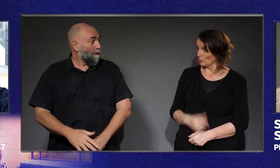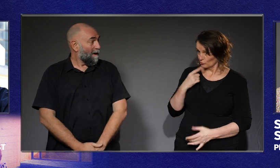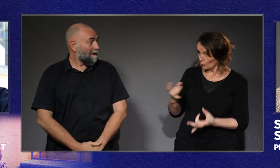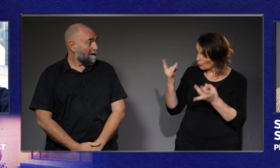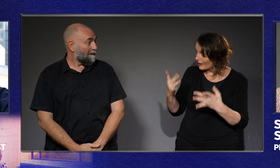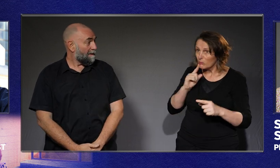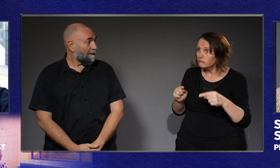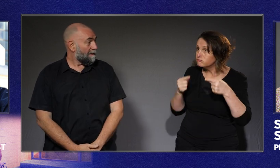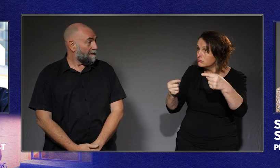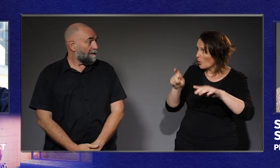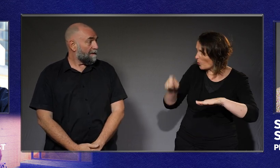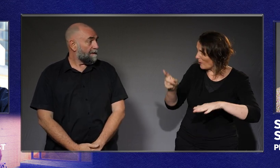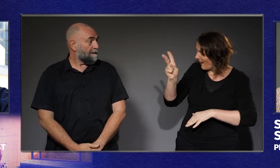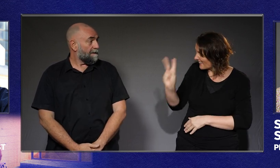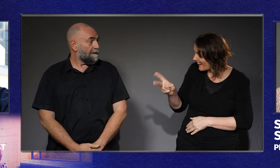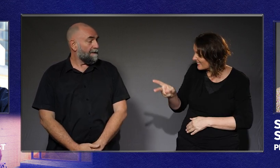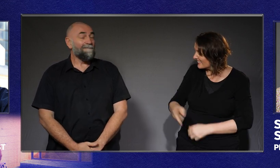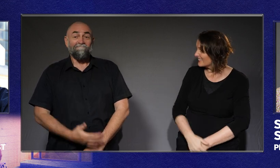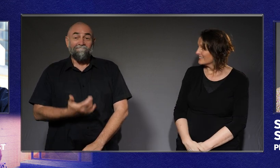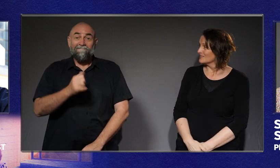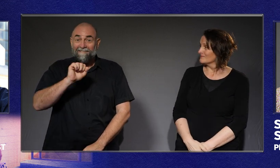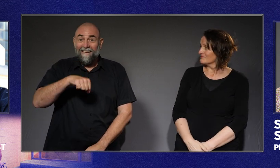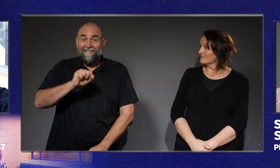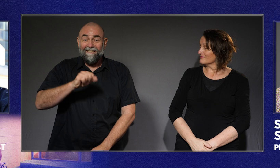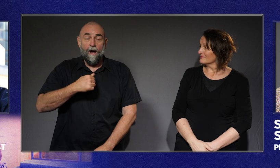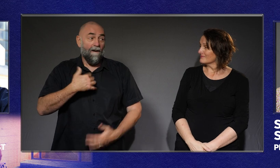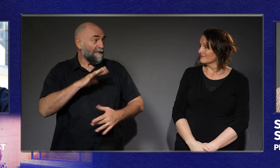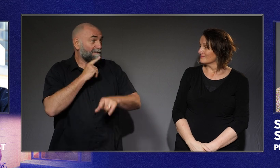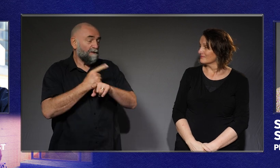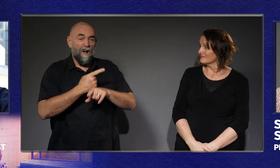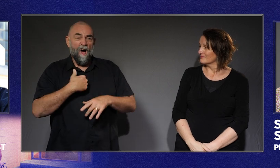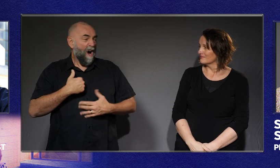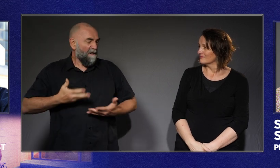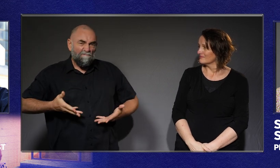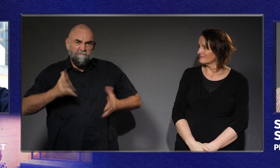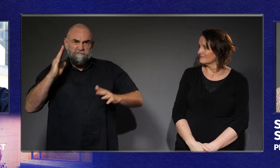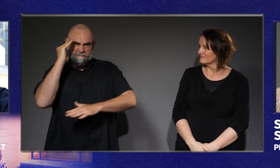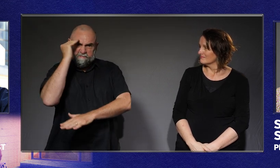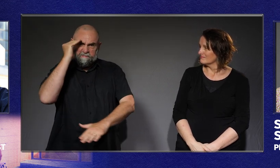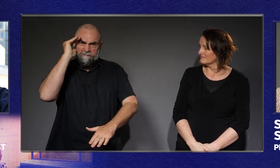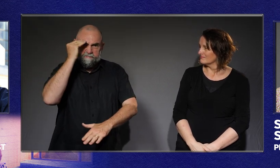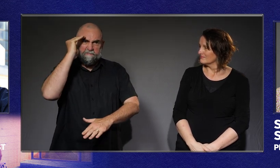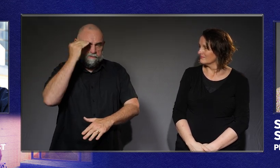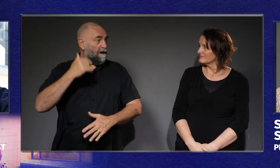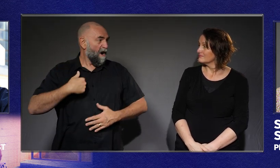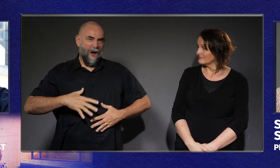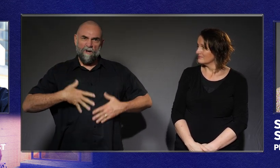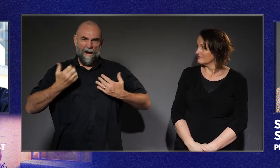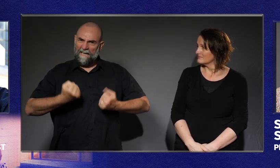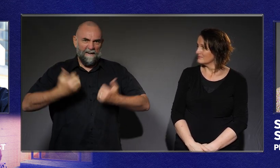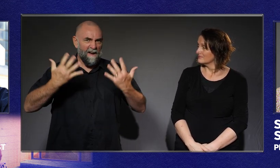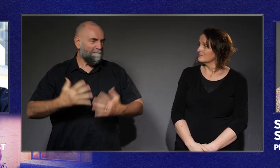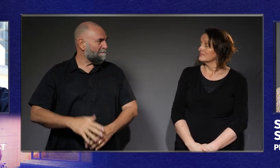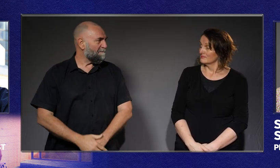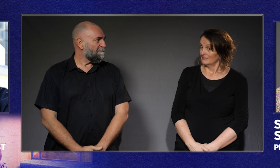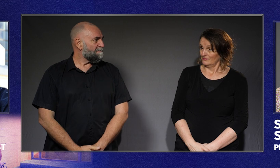another fight then? Yes. As I've said before, I'm a dog with a bone and I'm not going to let this bone get away. Are you